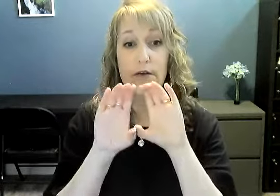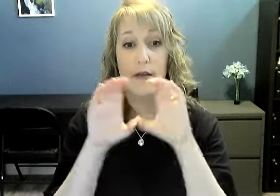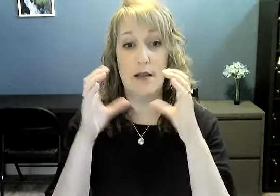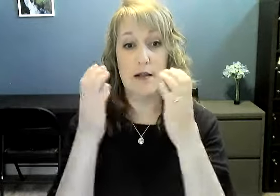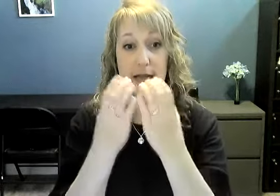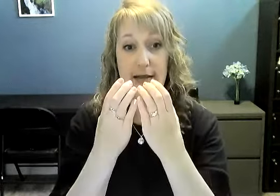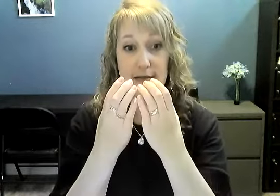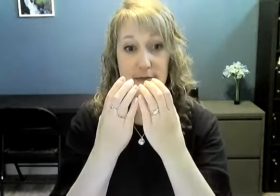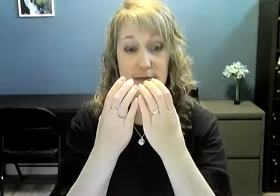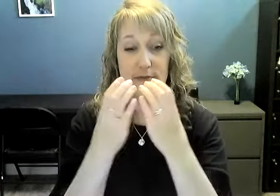class.